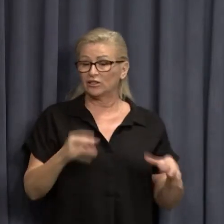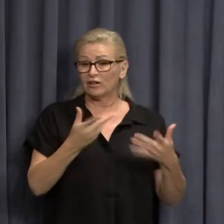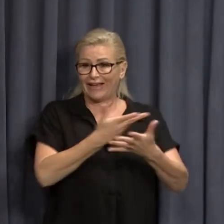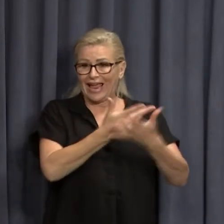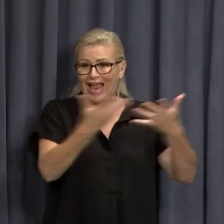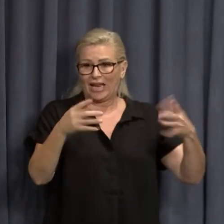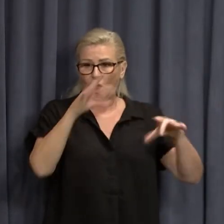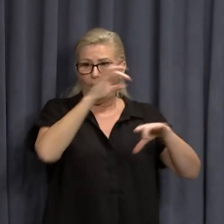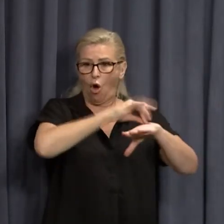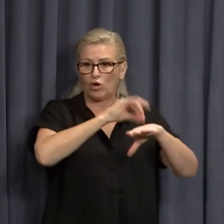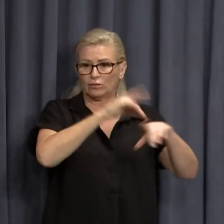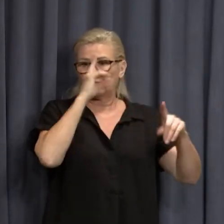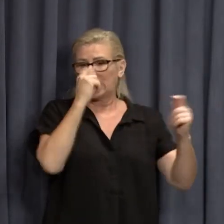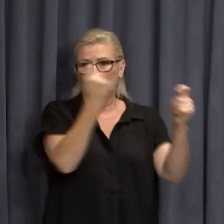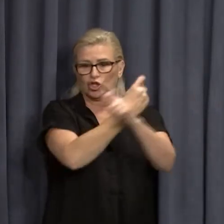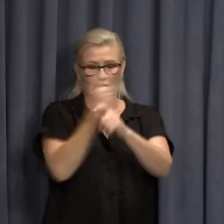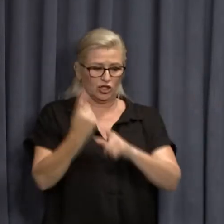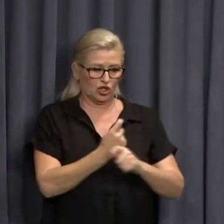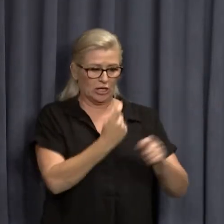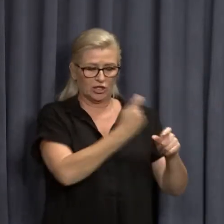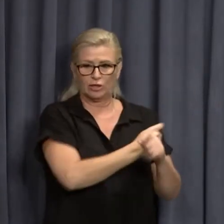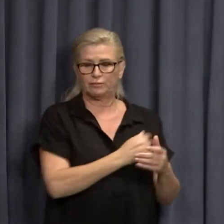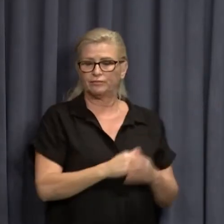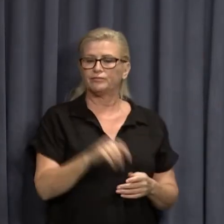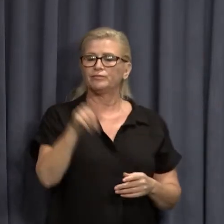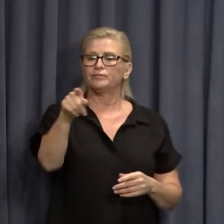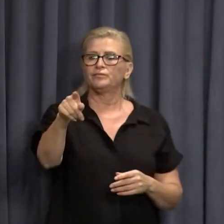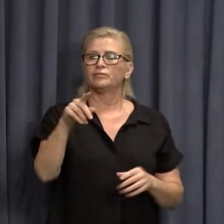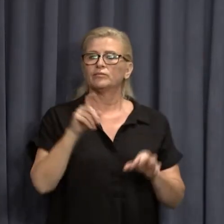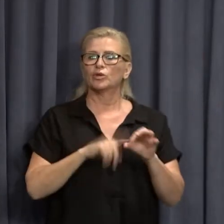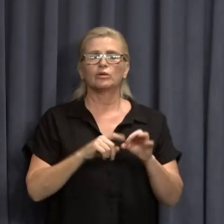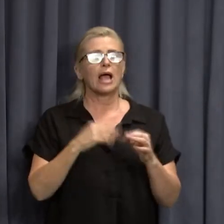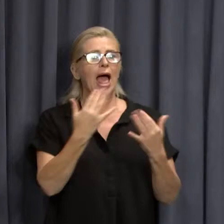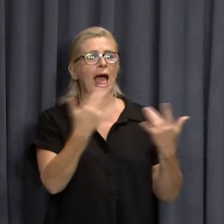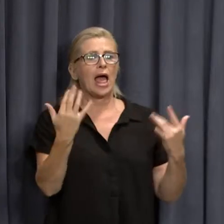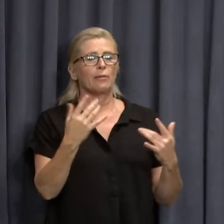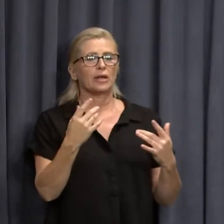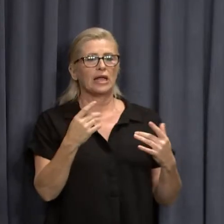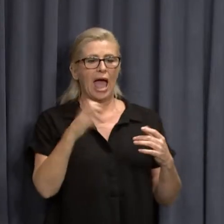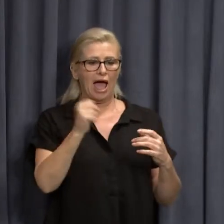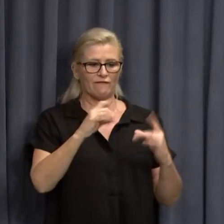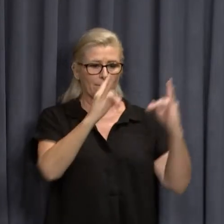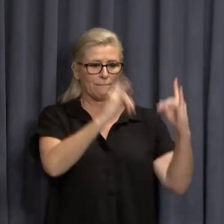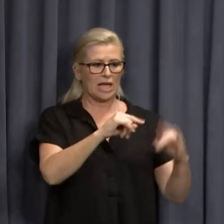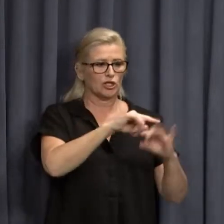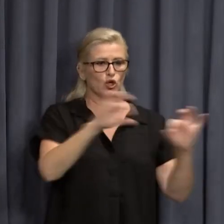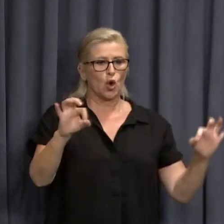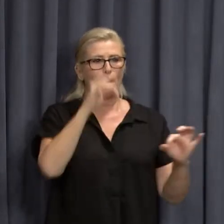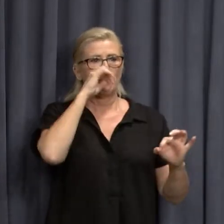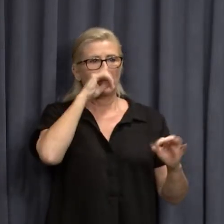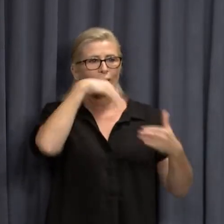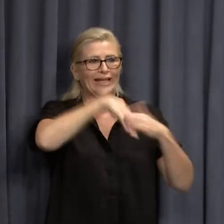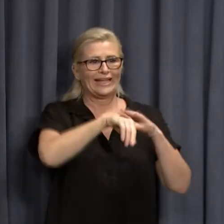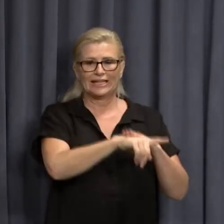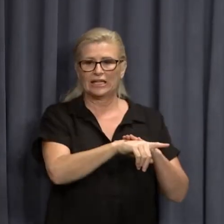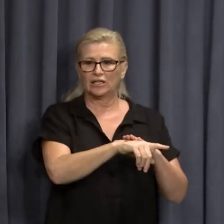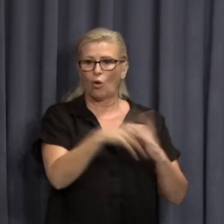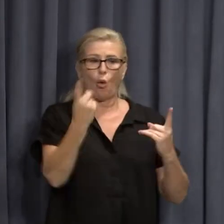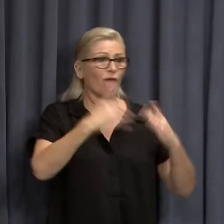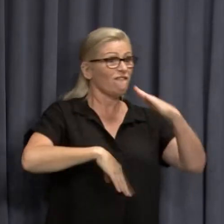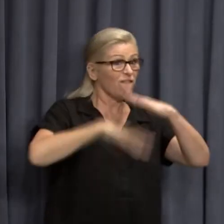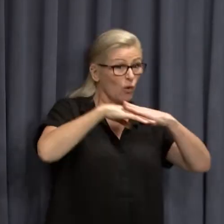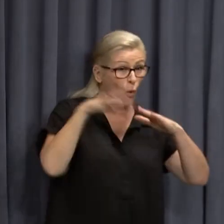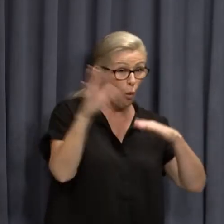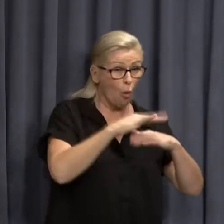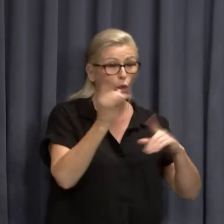one of those hospitals, that will change. How many beds do we sort of, how many empty beds do you know we've got across the metropolitan hospitals today? How full are they?